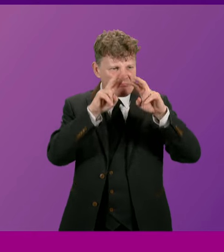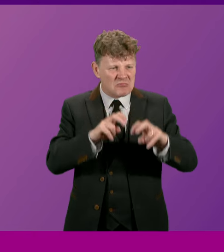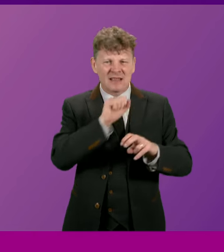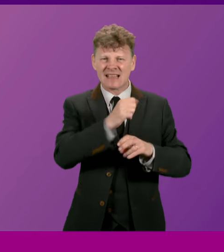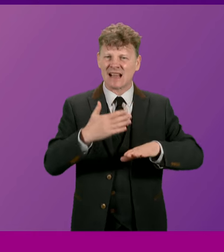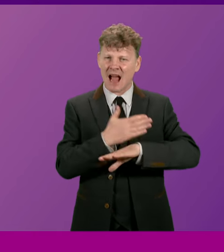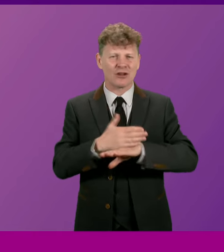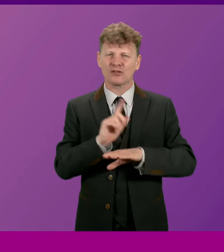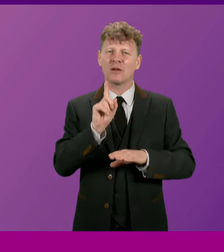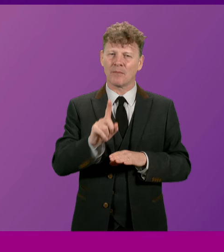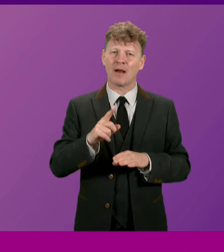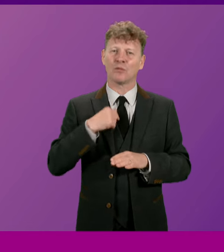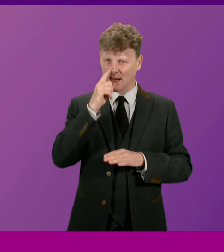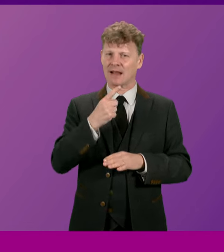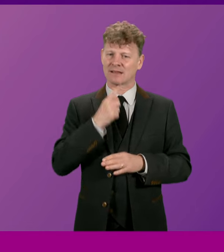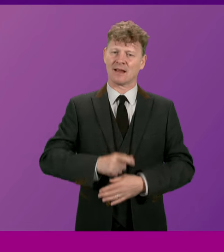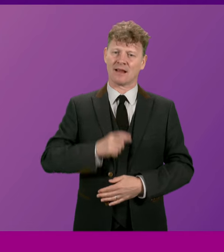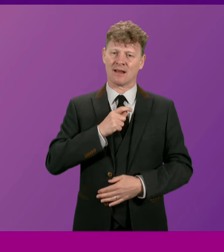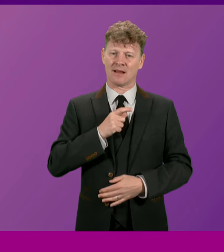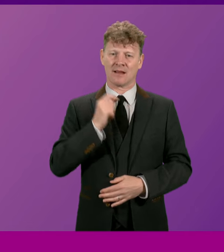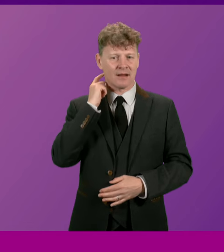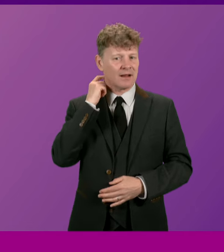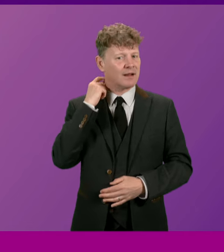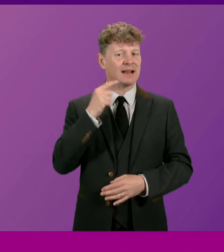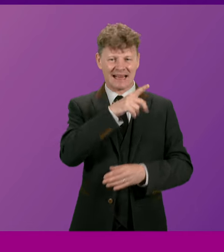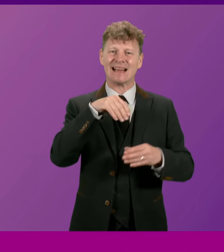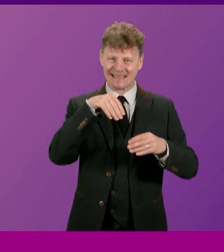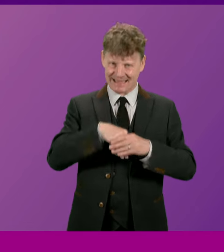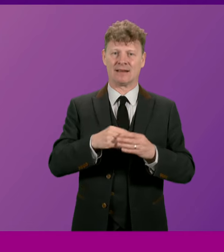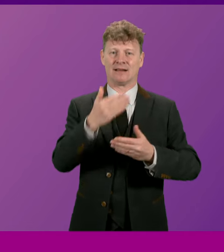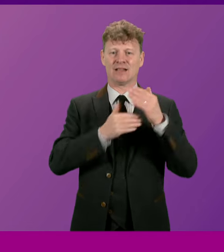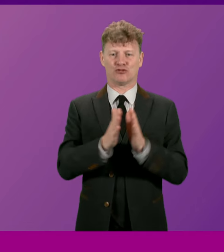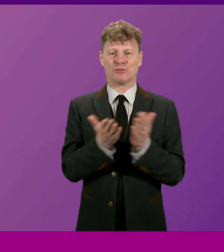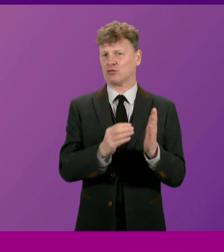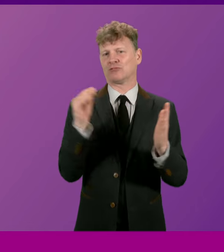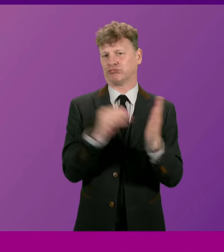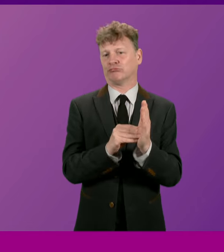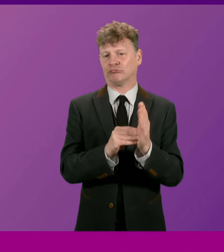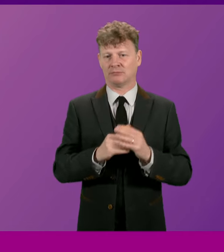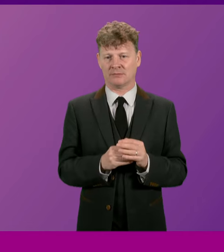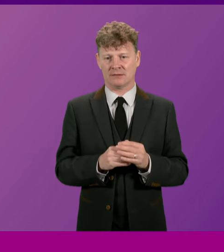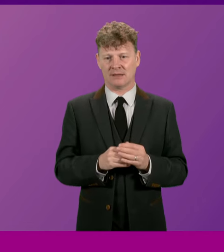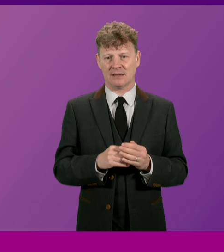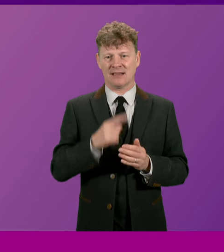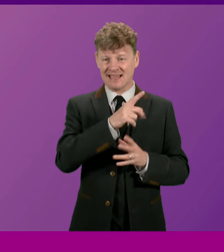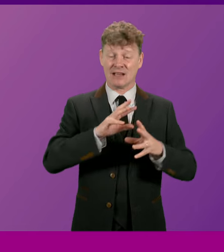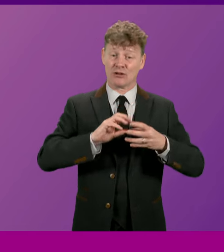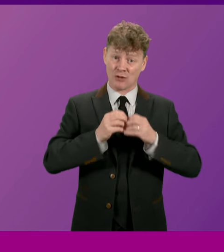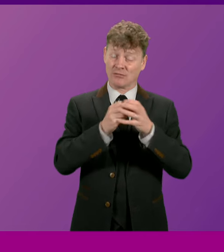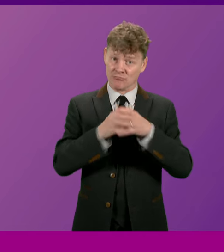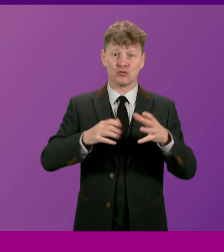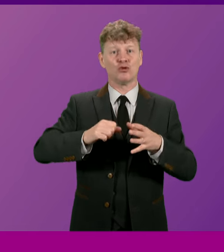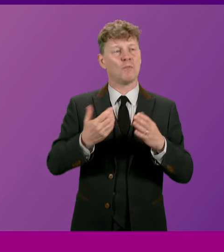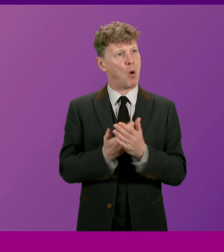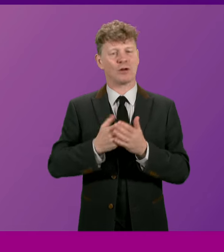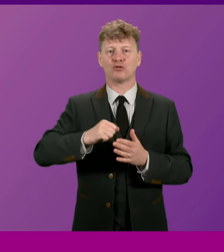However, we can say with confidence there will be a place for him in the history books. He created modern Scottish nationalism. He